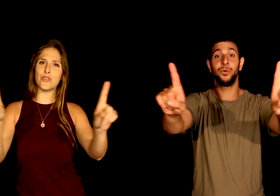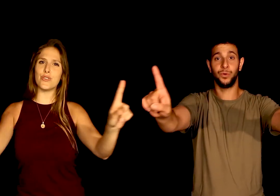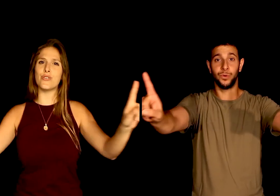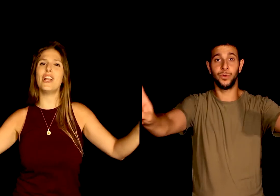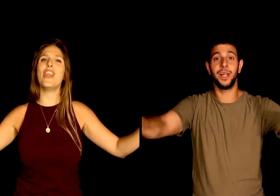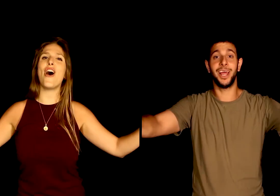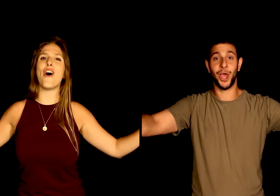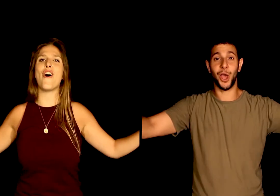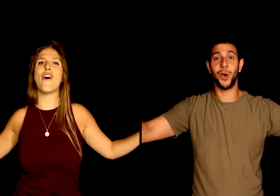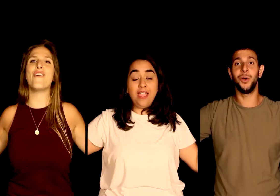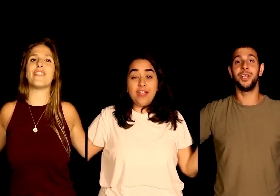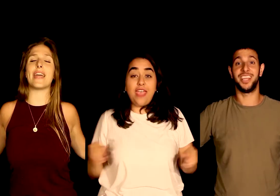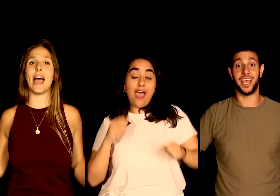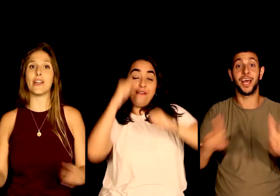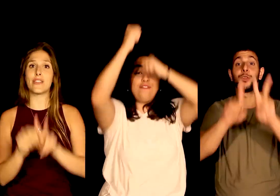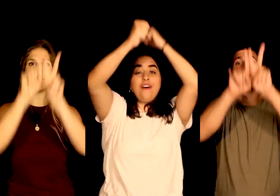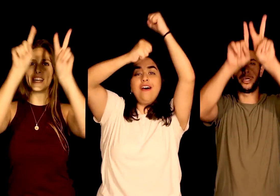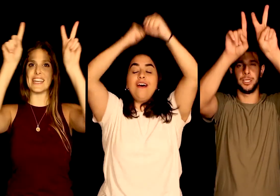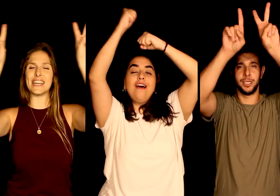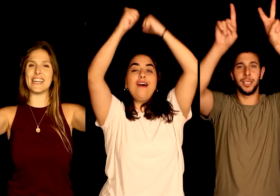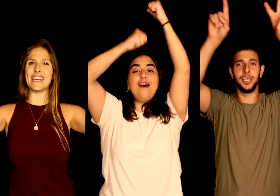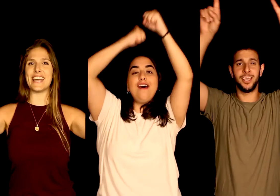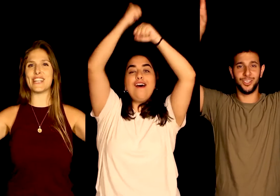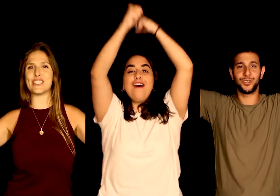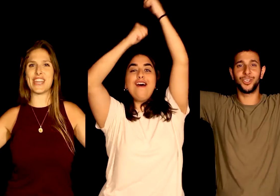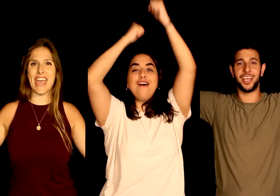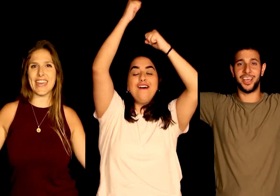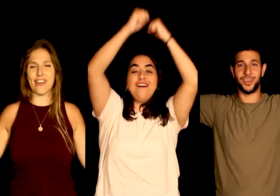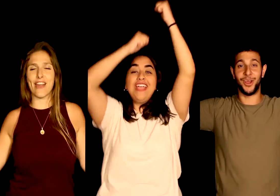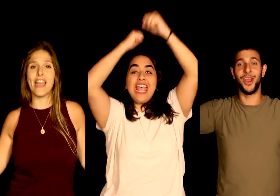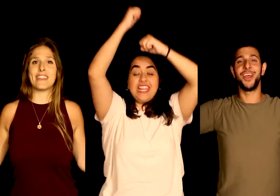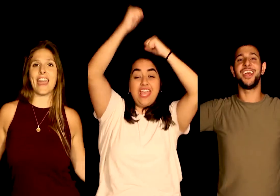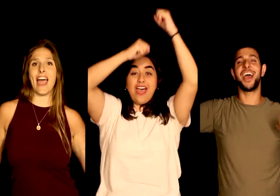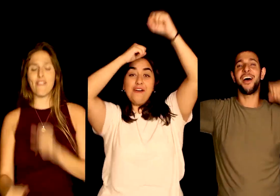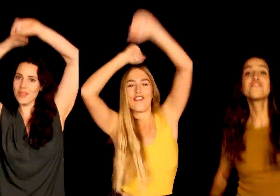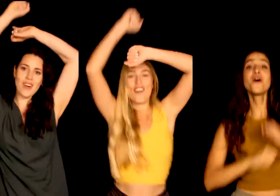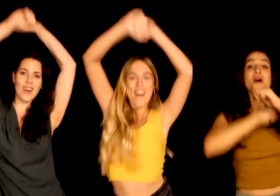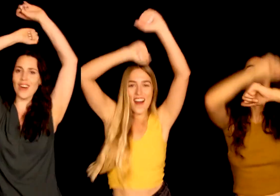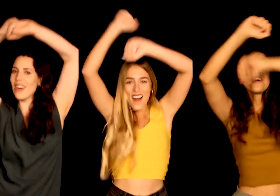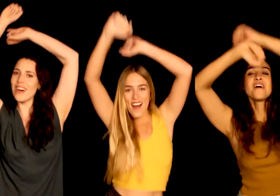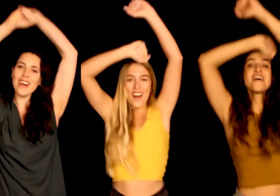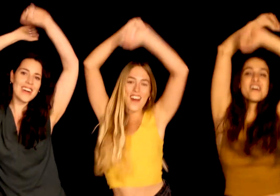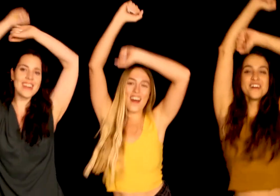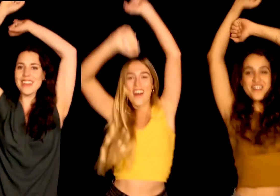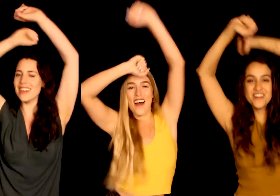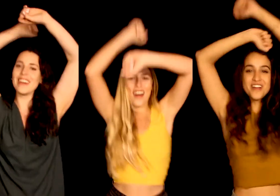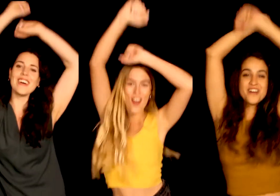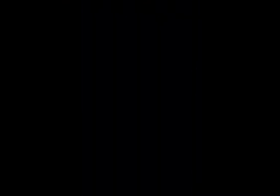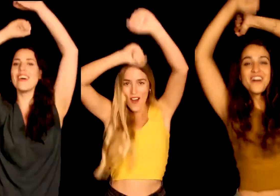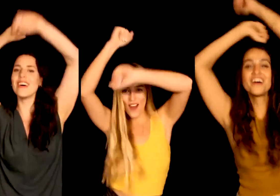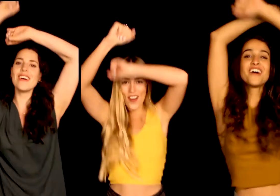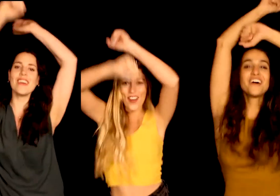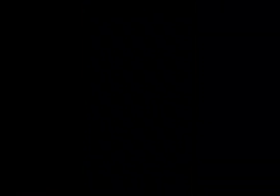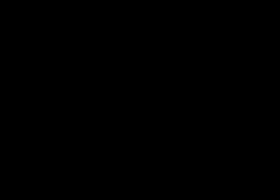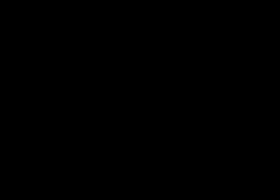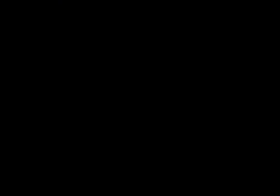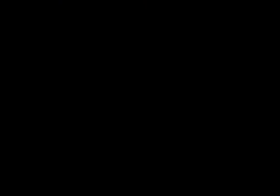person They are four Each